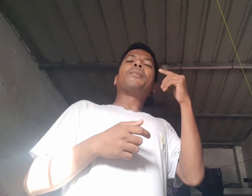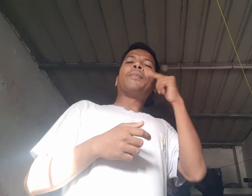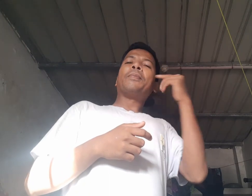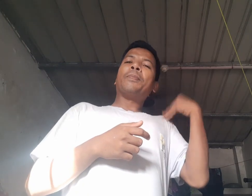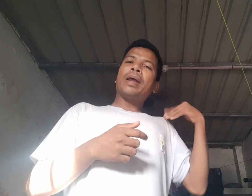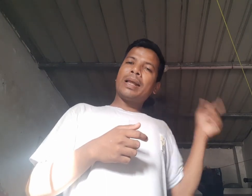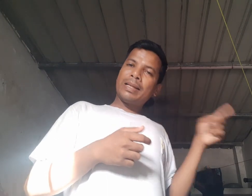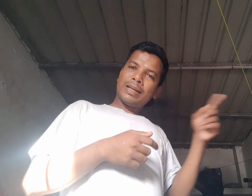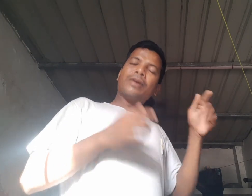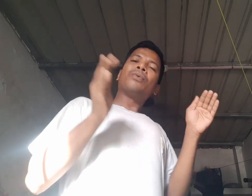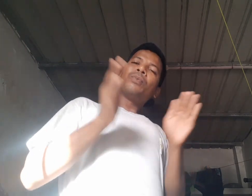I know if it does.